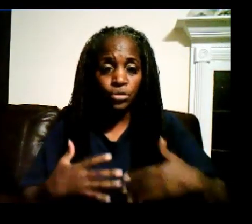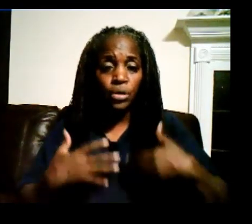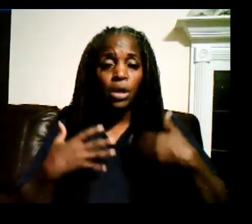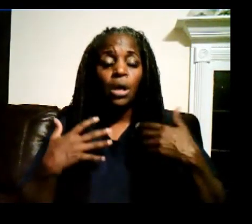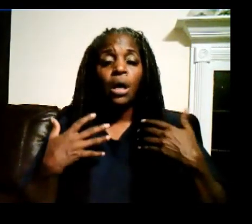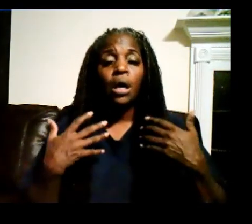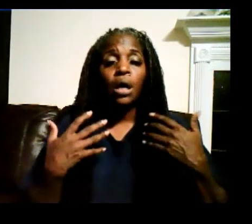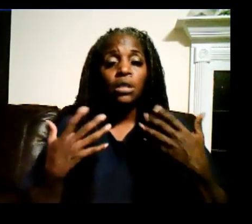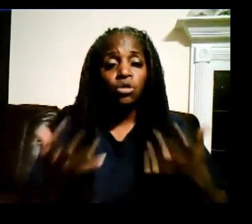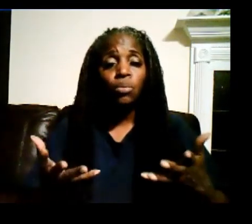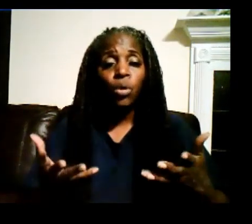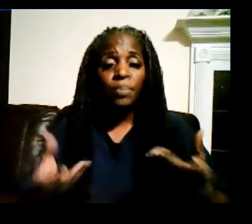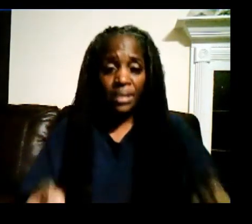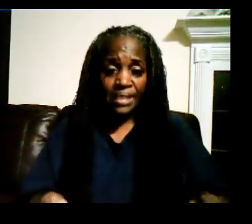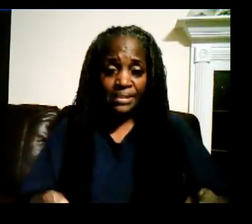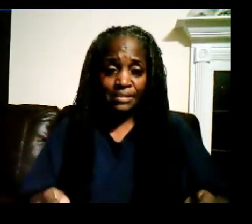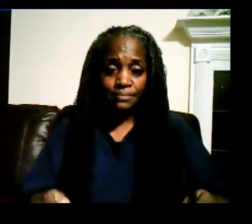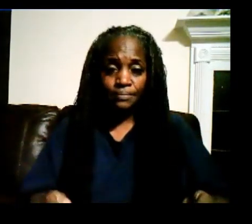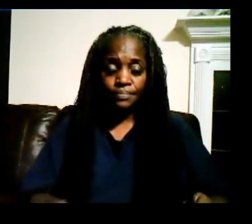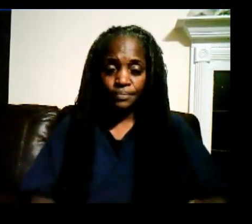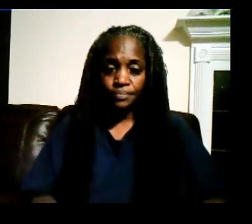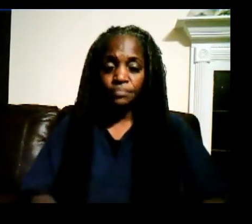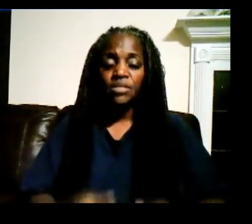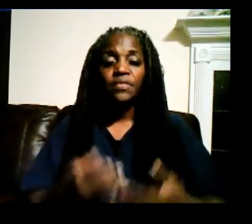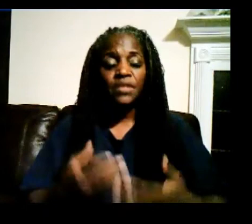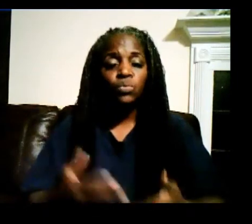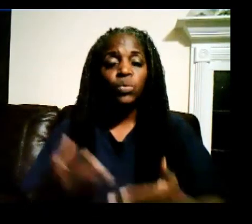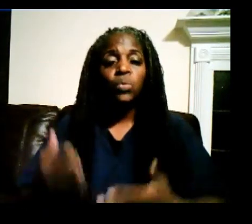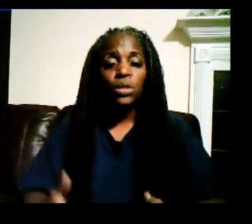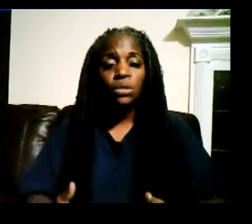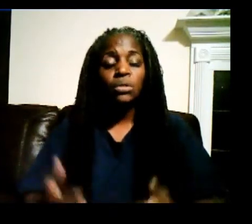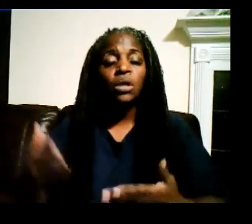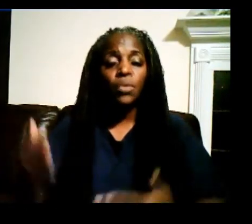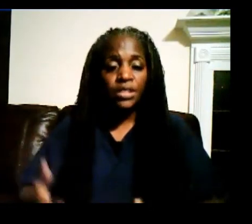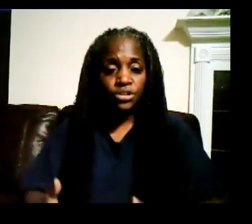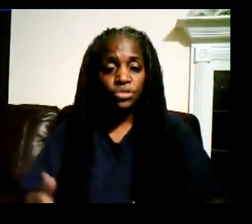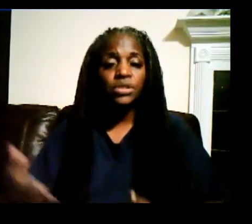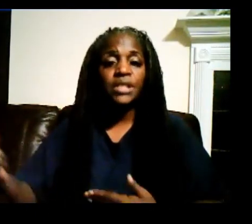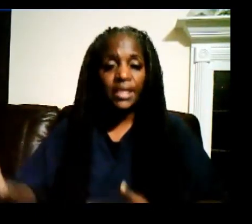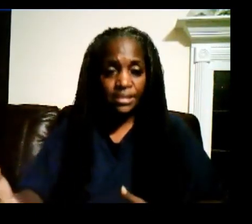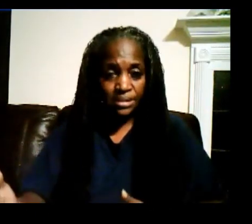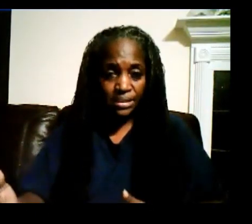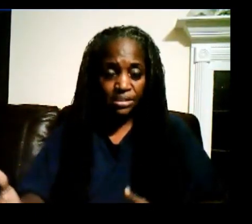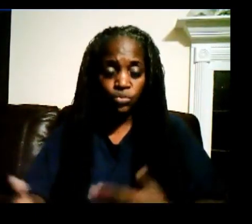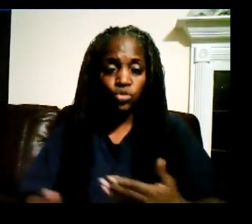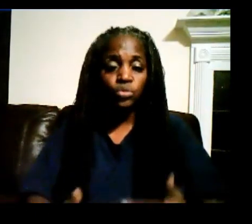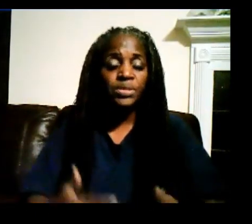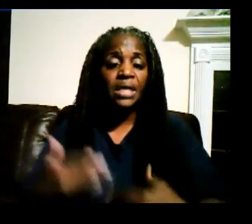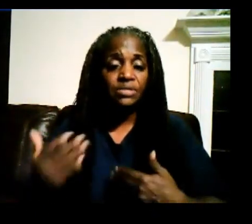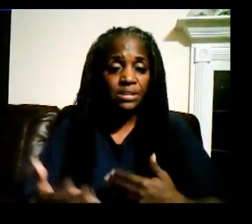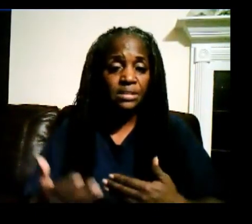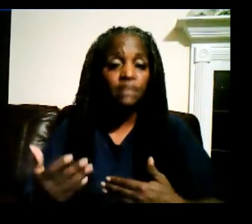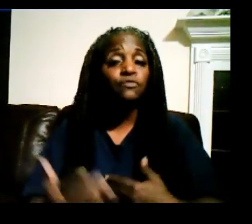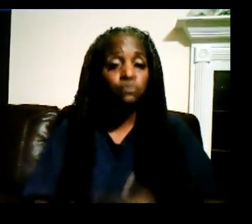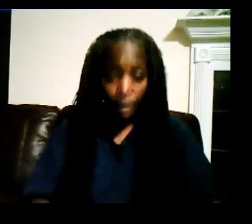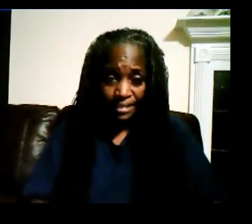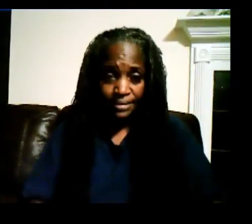a little more pleasant. Then we will go into the next season, which will be our season of duets.